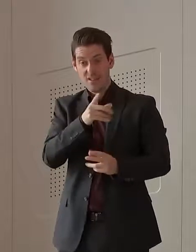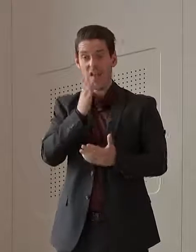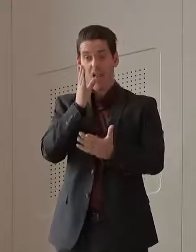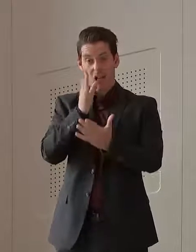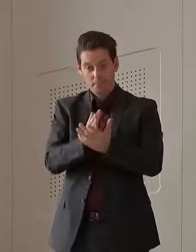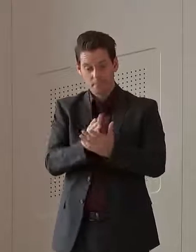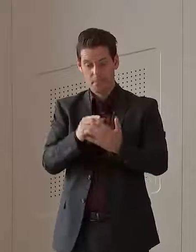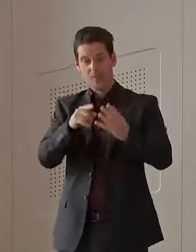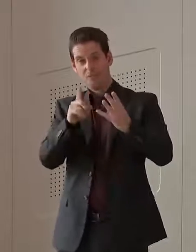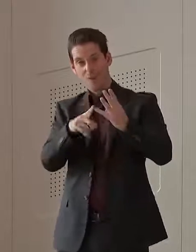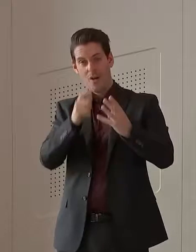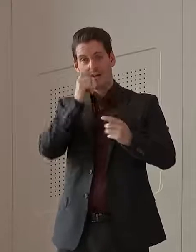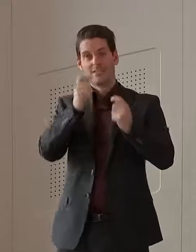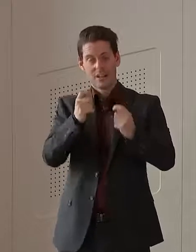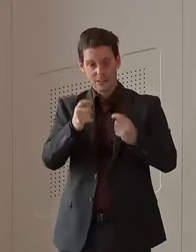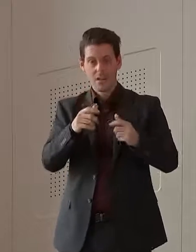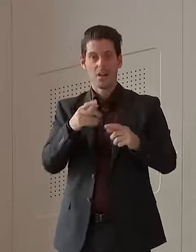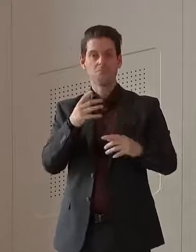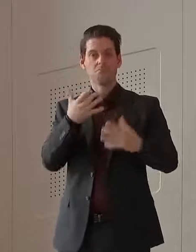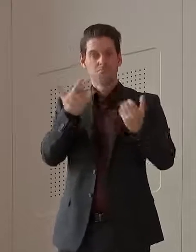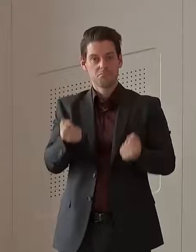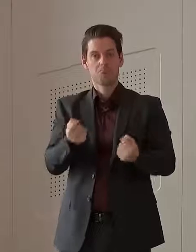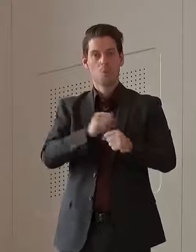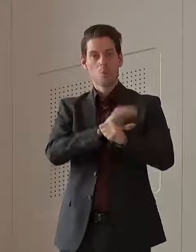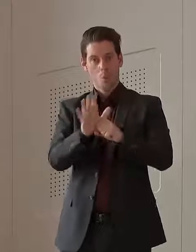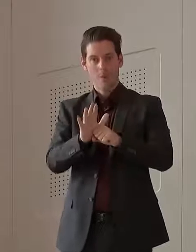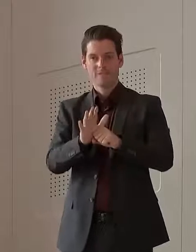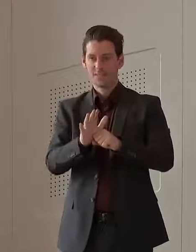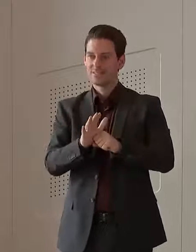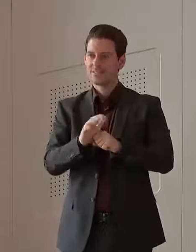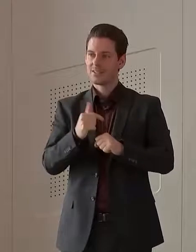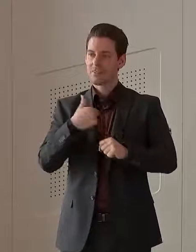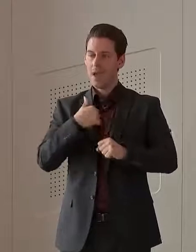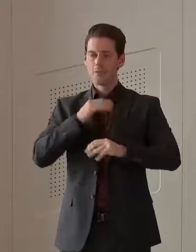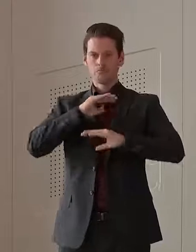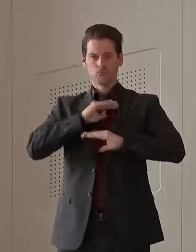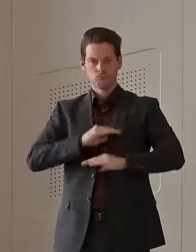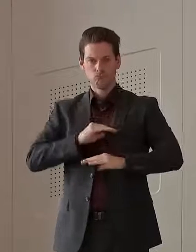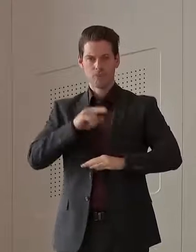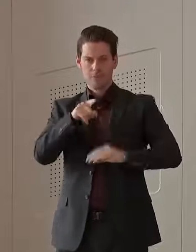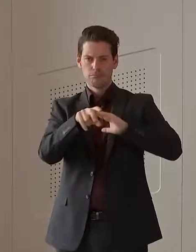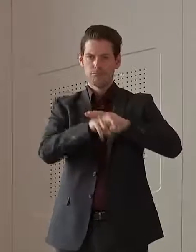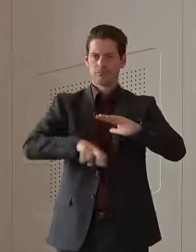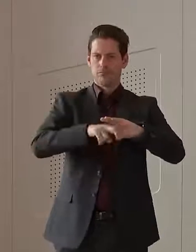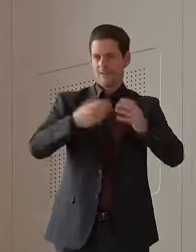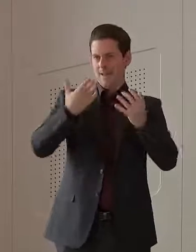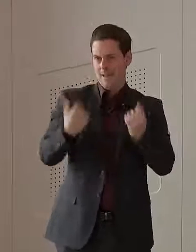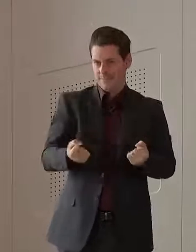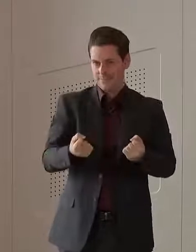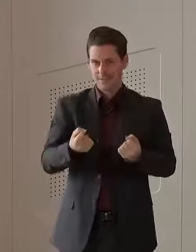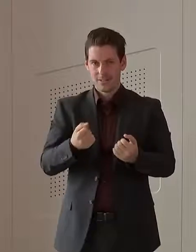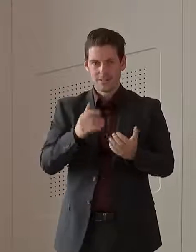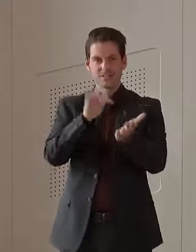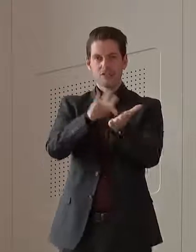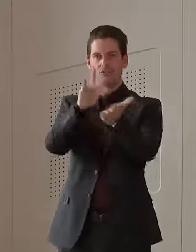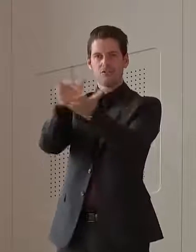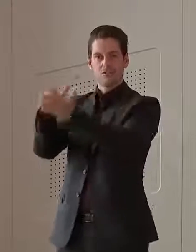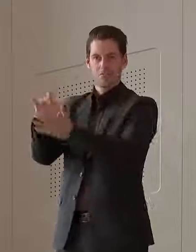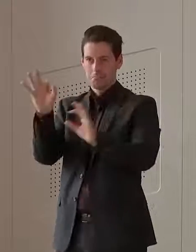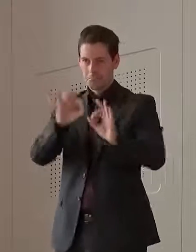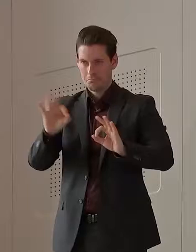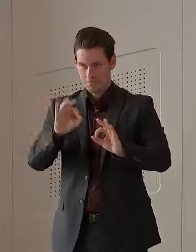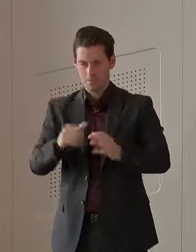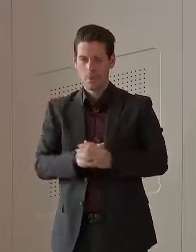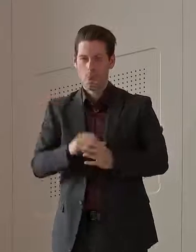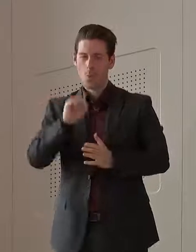as positive, then I'm quite comfortable with the steps we've already taken to isolate anyone who's at risk. So we will put out